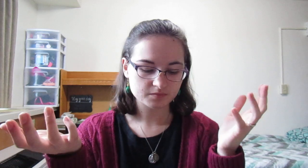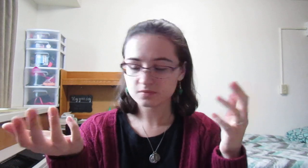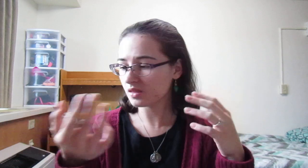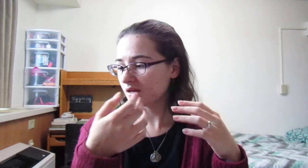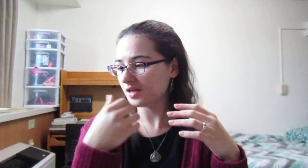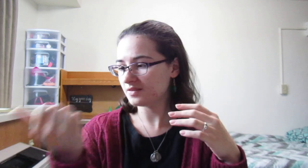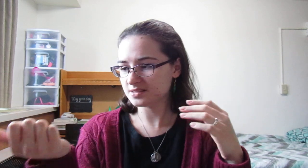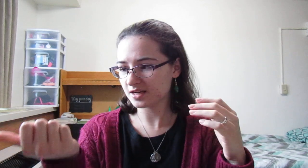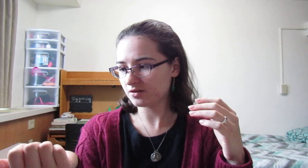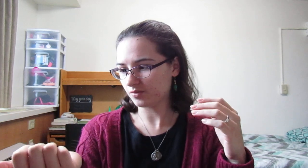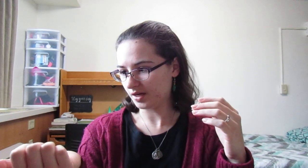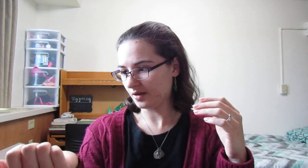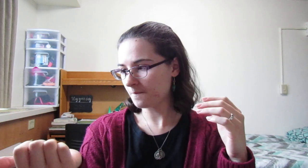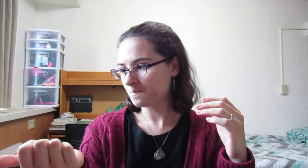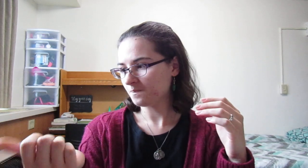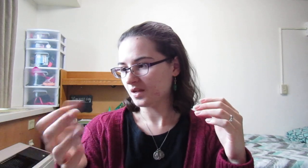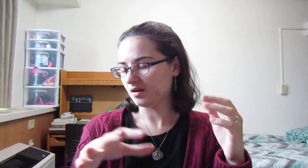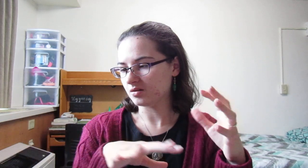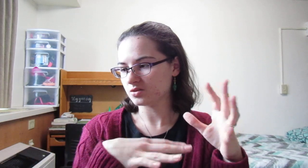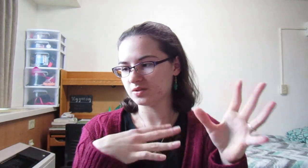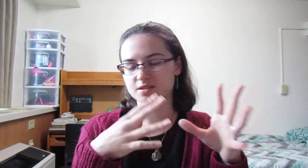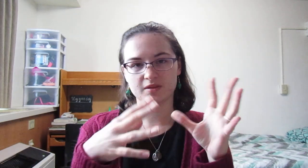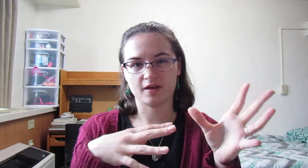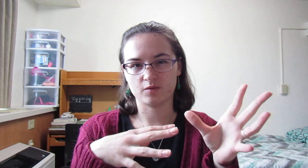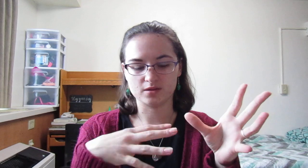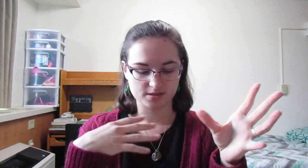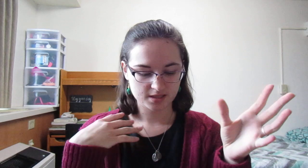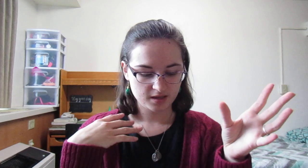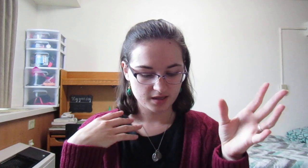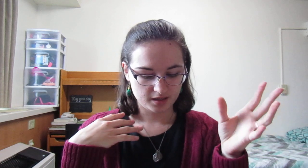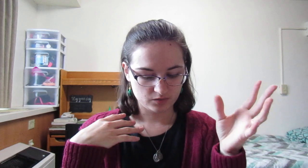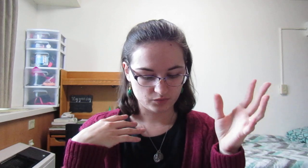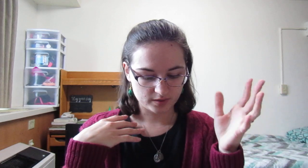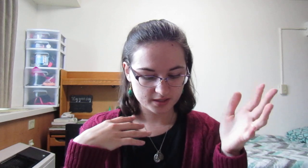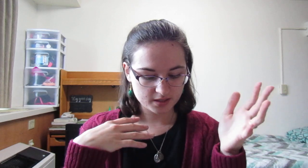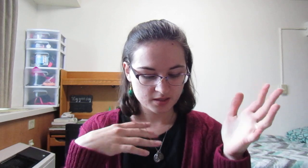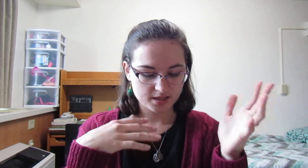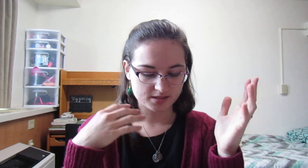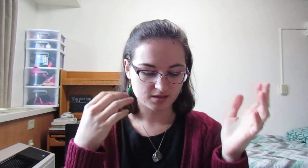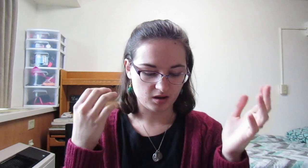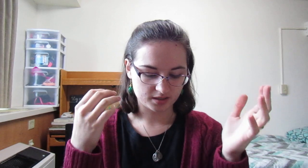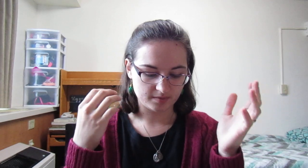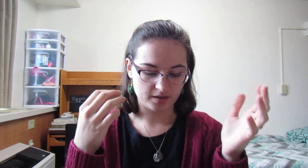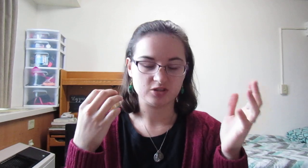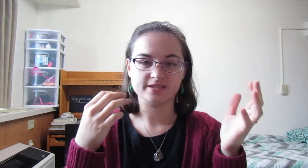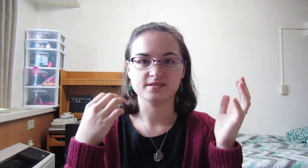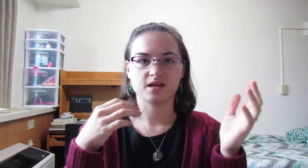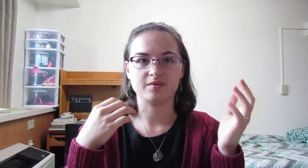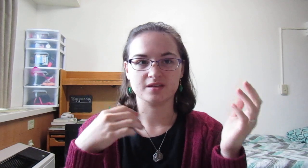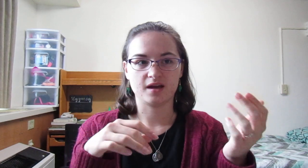So, in the second reading, and also in some of the other ones, it really is talking about Jesus coming again,